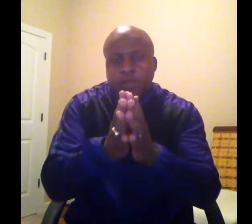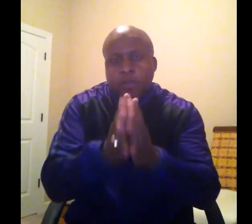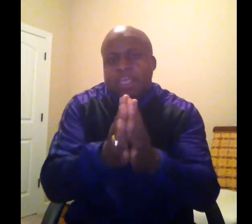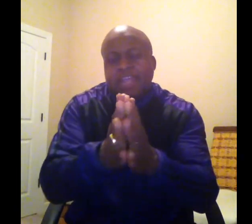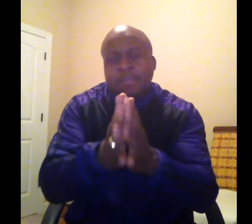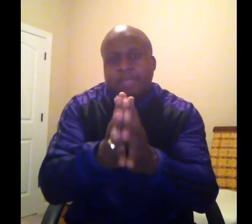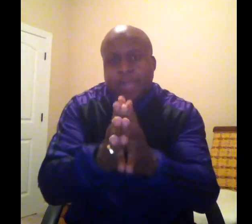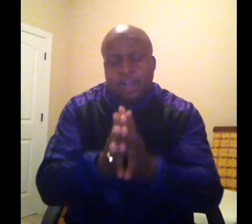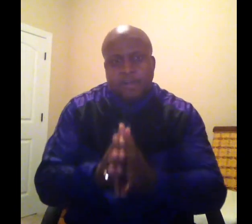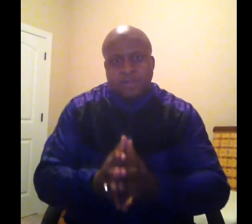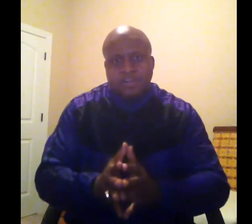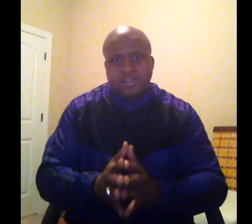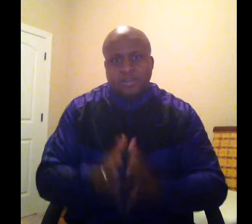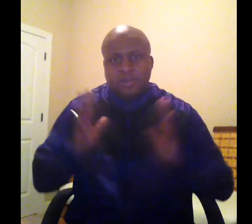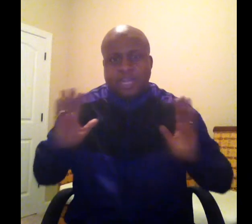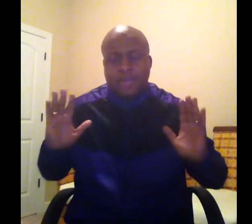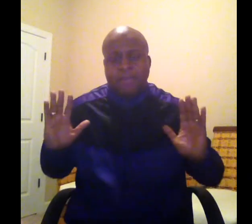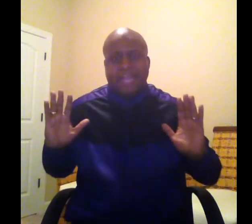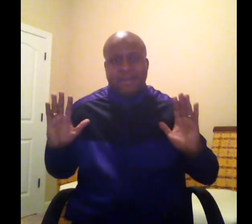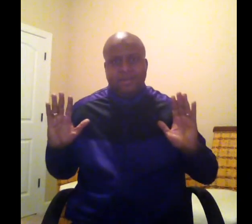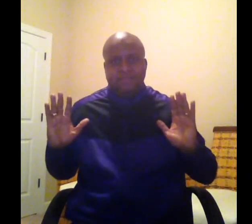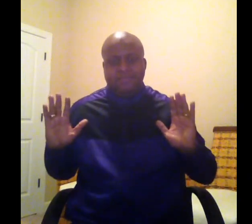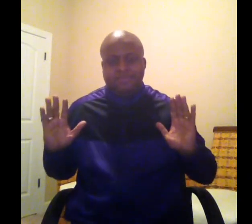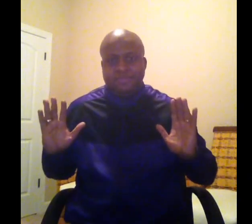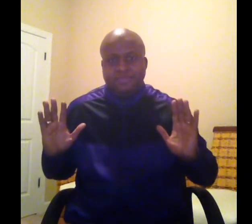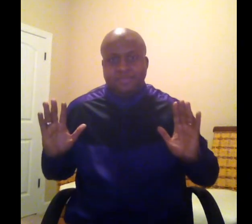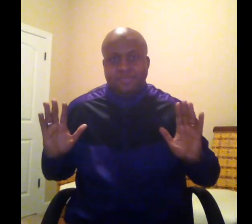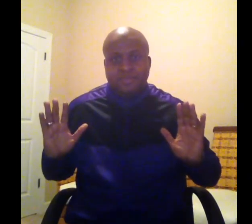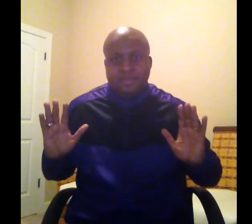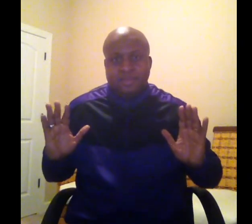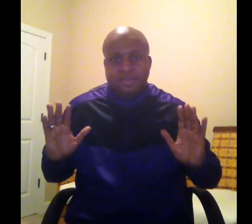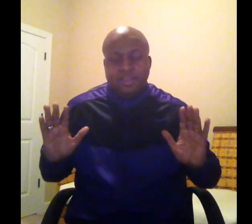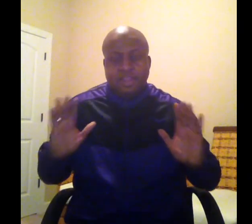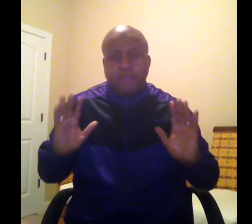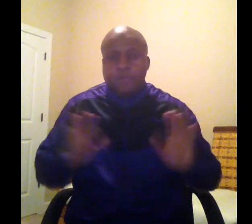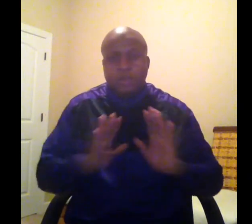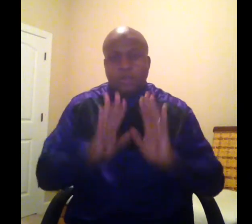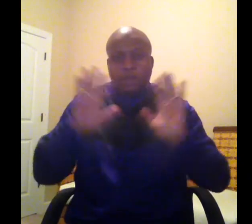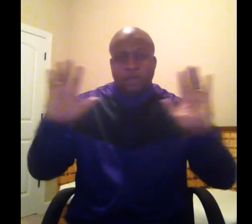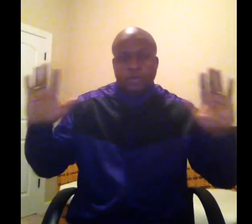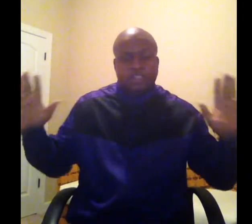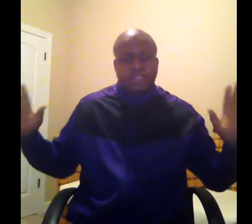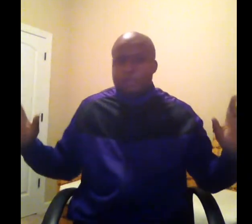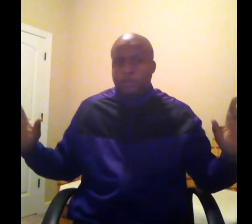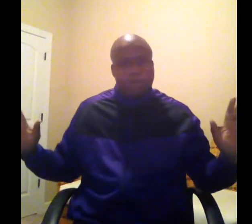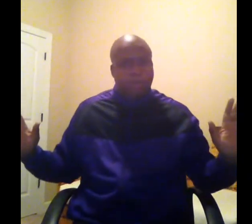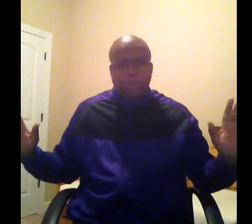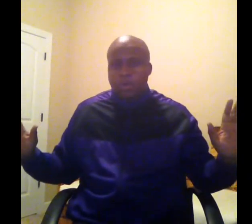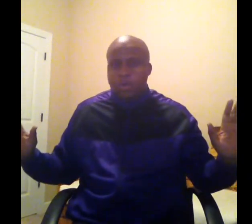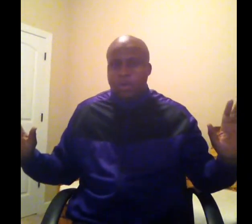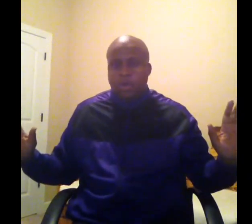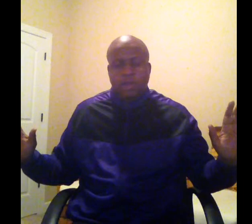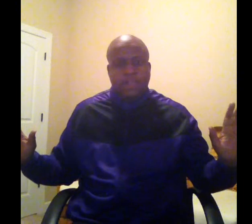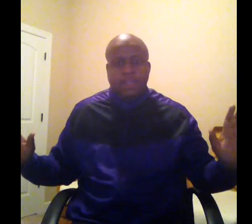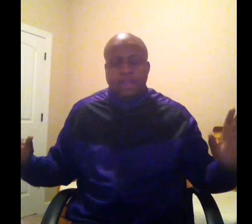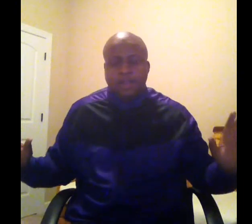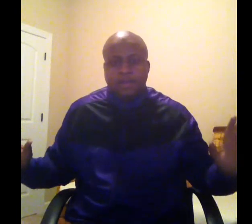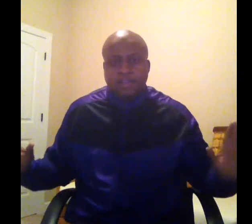we can't be conquerors without a battle. If you are, we all want to say that we're more than conquerors